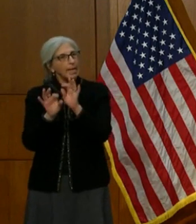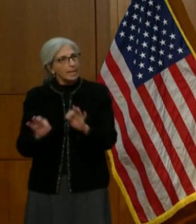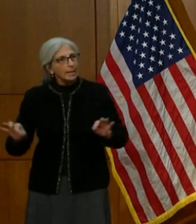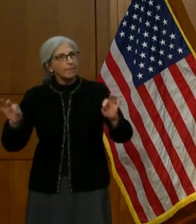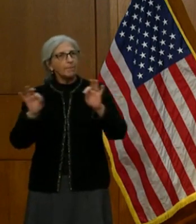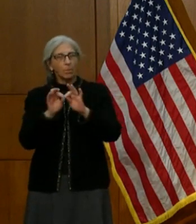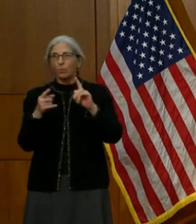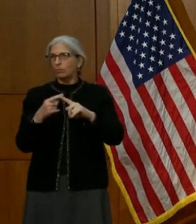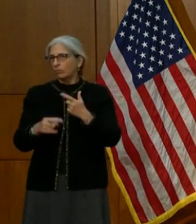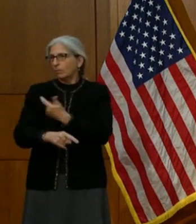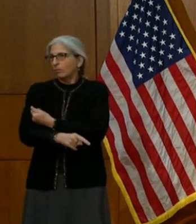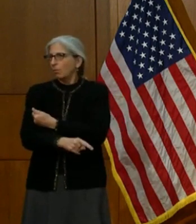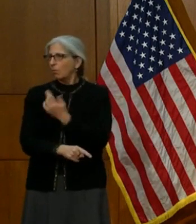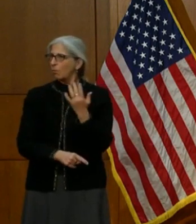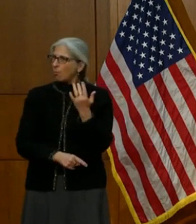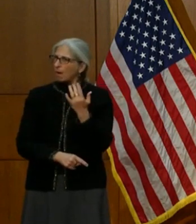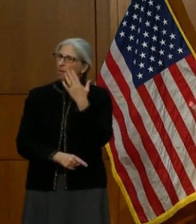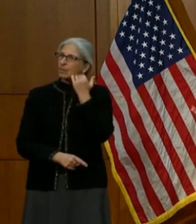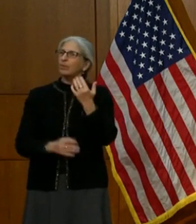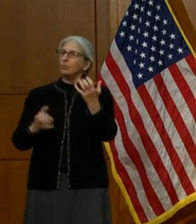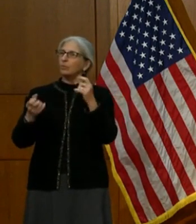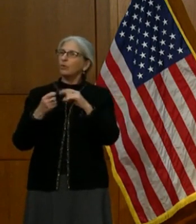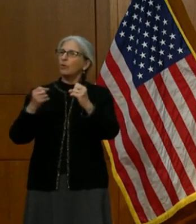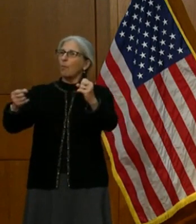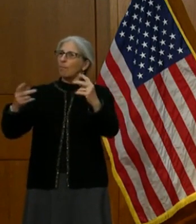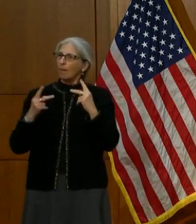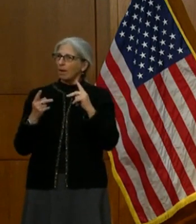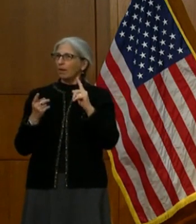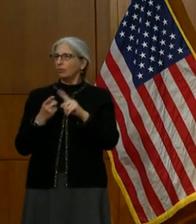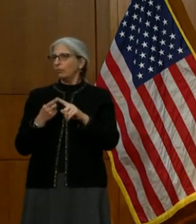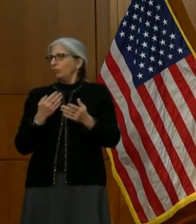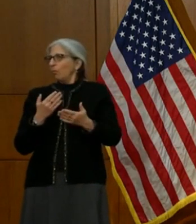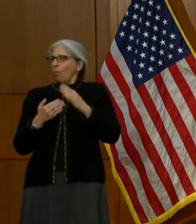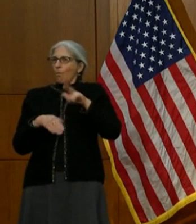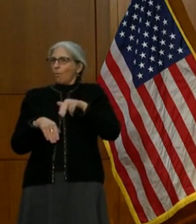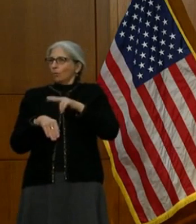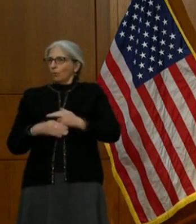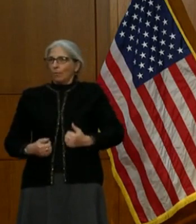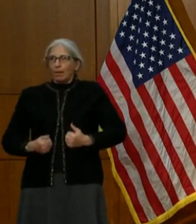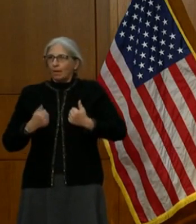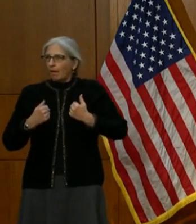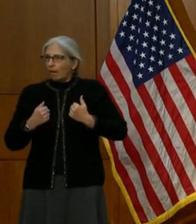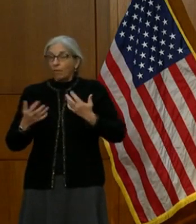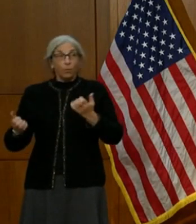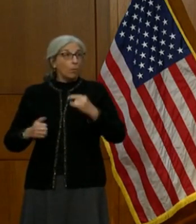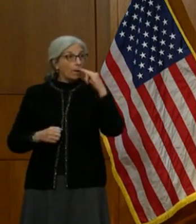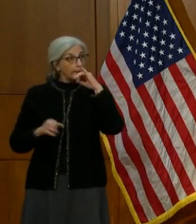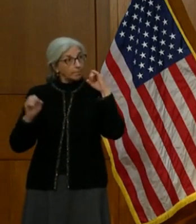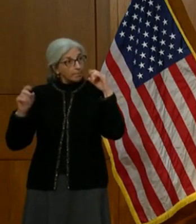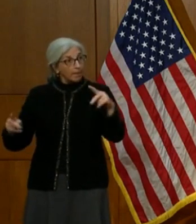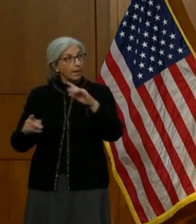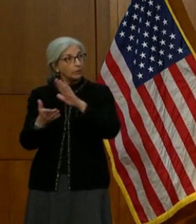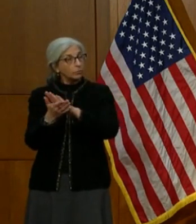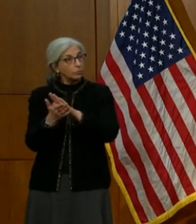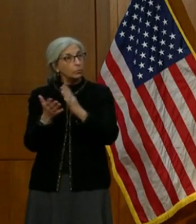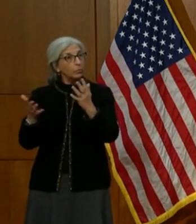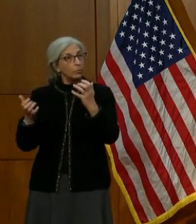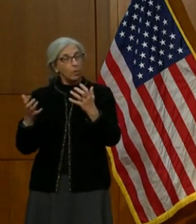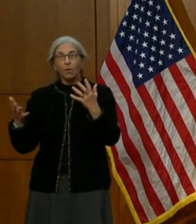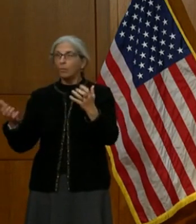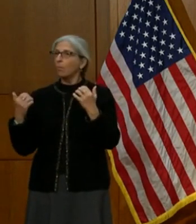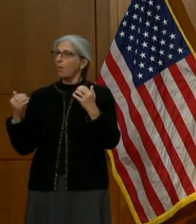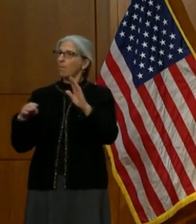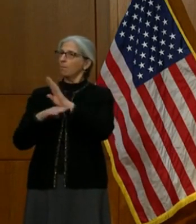normal lives, we want to get our kids back in school, we want to get our businesses open again. And in order to do that, we've got to get this pandemic under